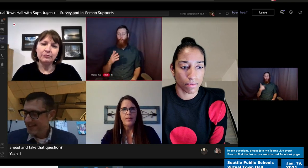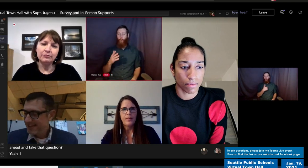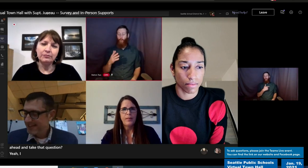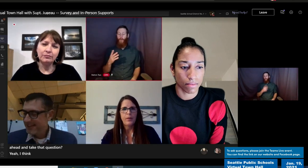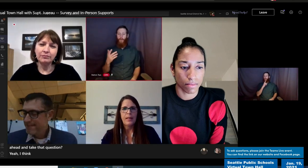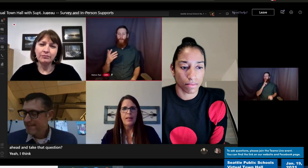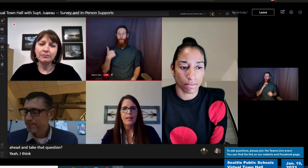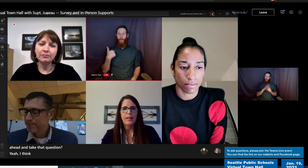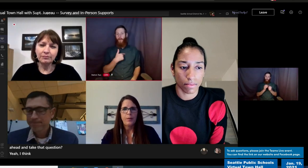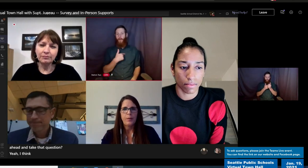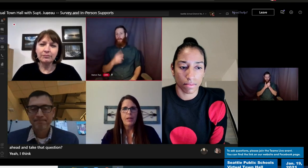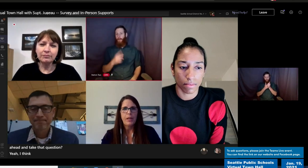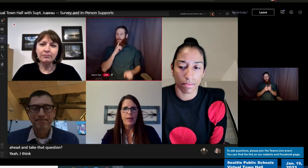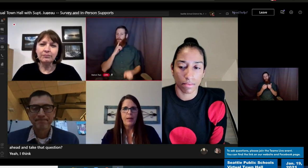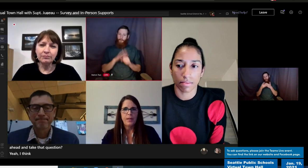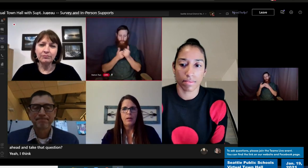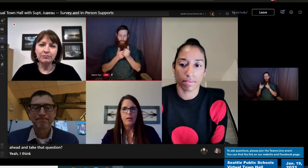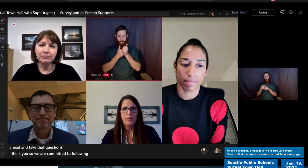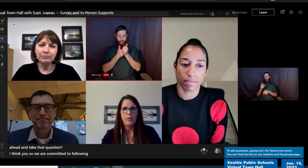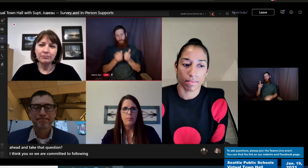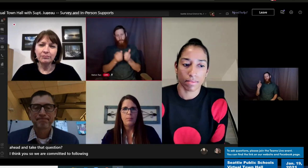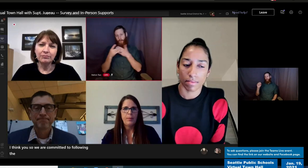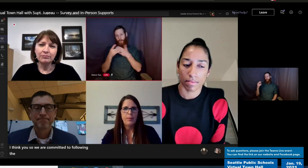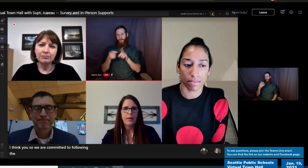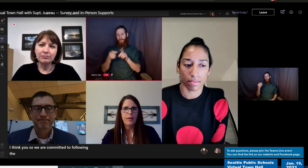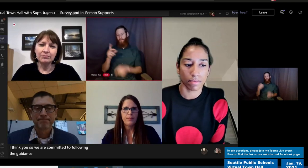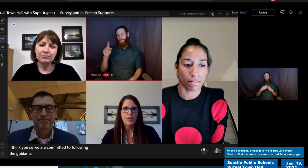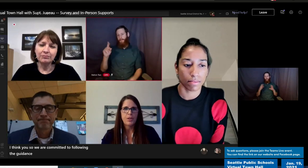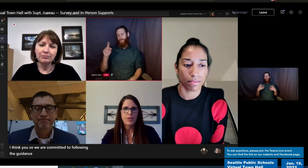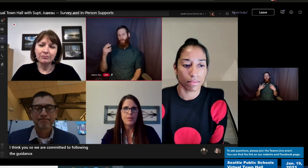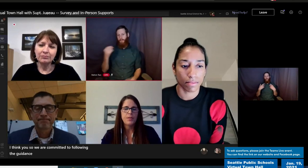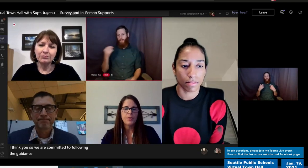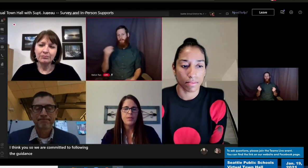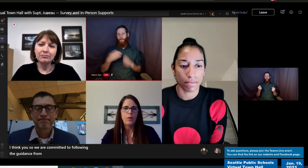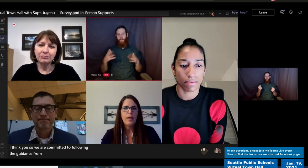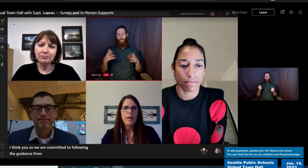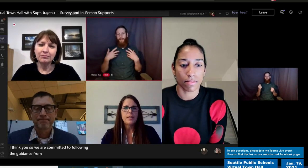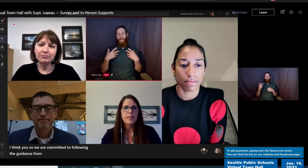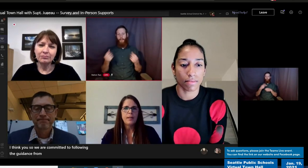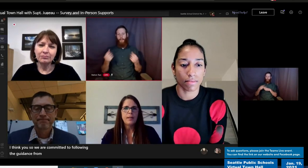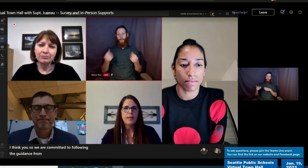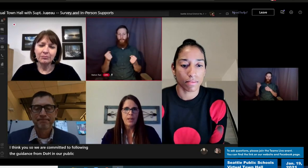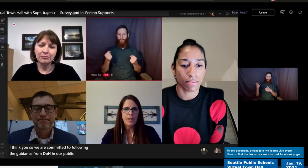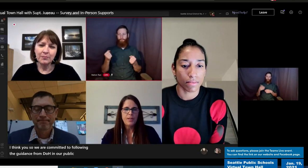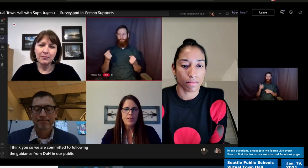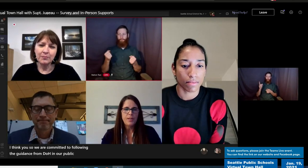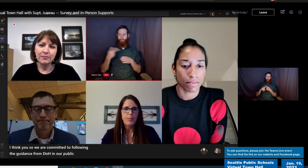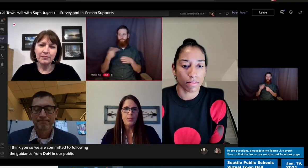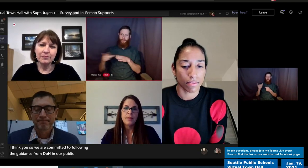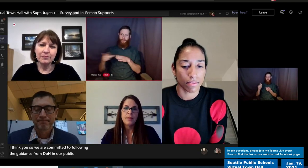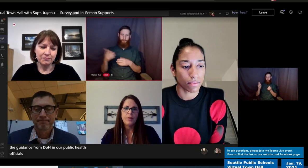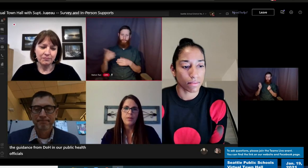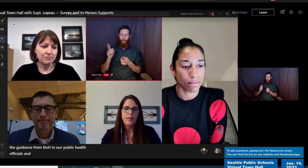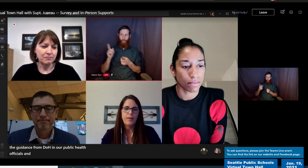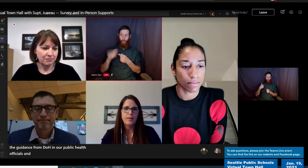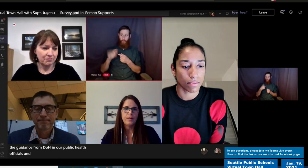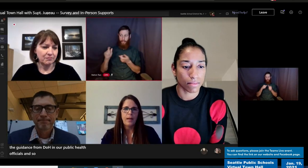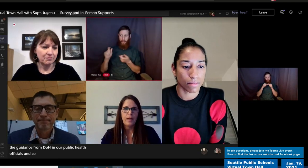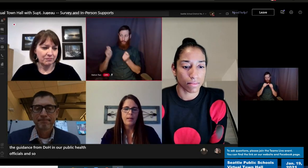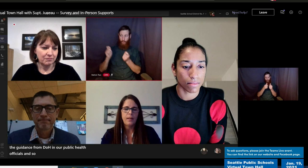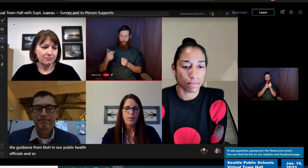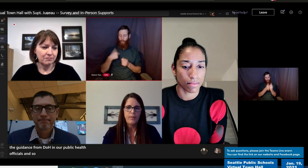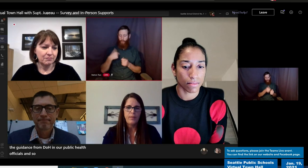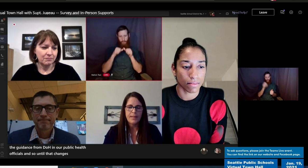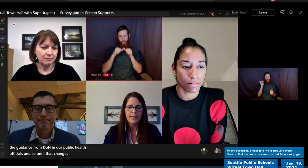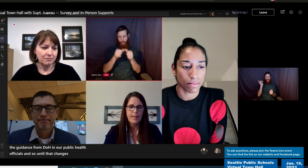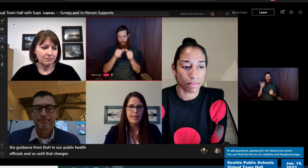following the guidance from DOH and our public health officials. And so until that changes, we would continue to follow the guidance while